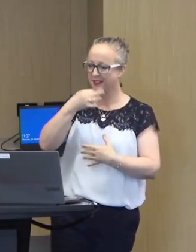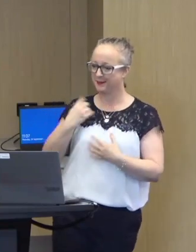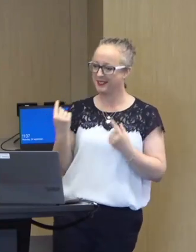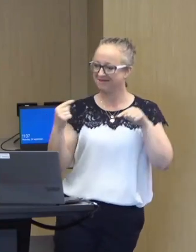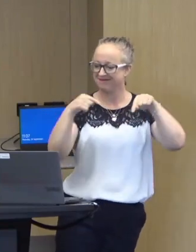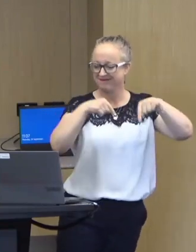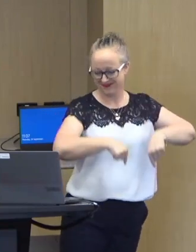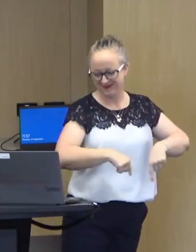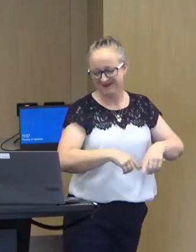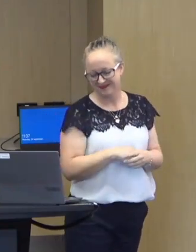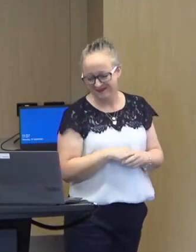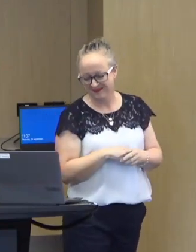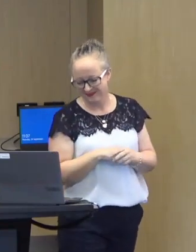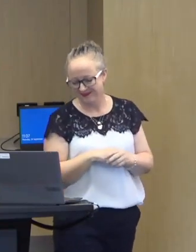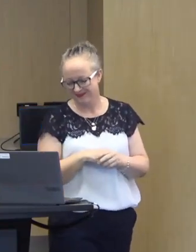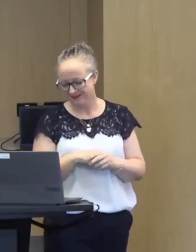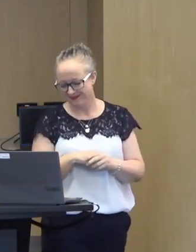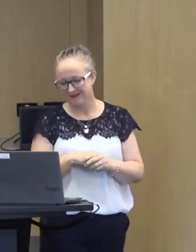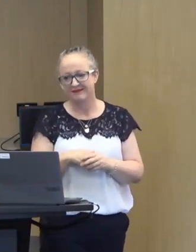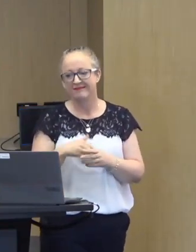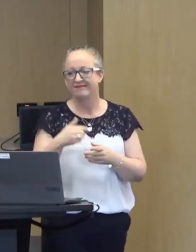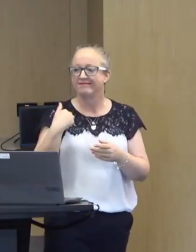introduction and for asking me to be here and present today.